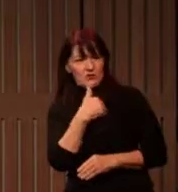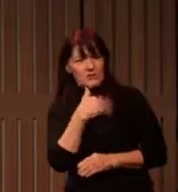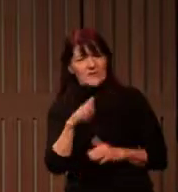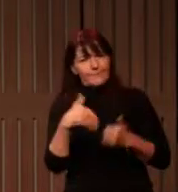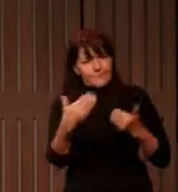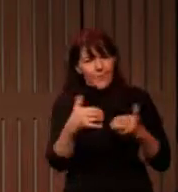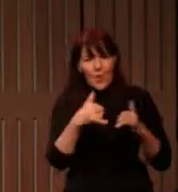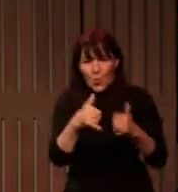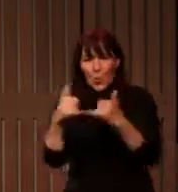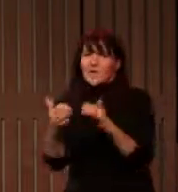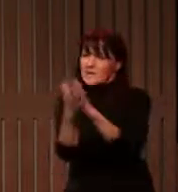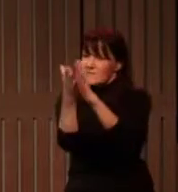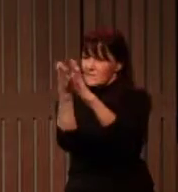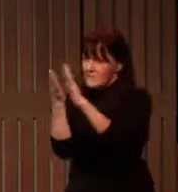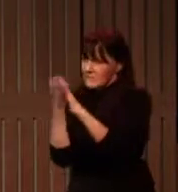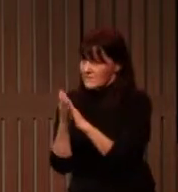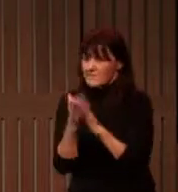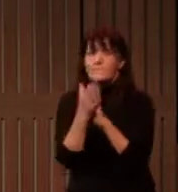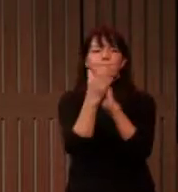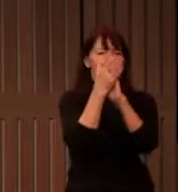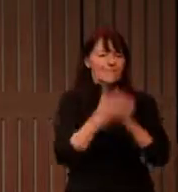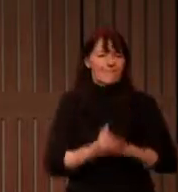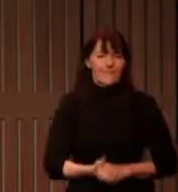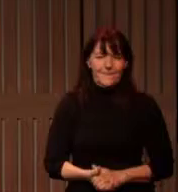on and the organisers. Give them a round of applause. Thank you, Philippa.